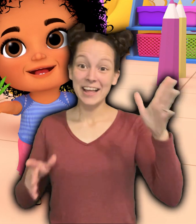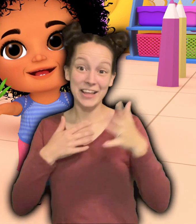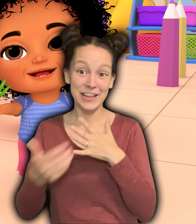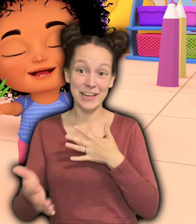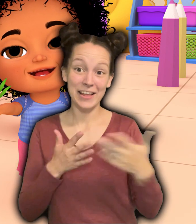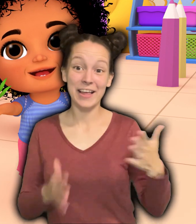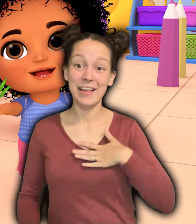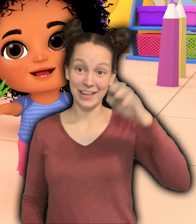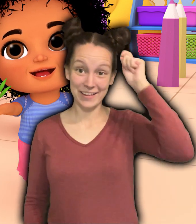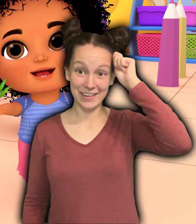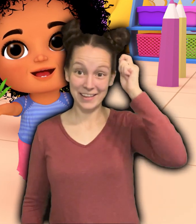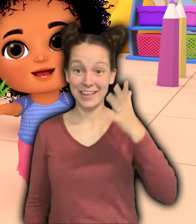of my hair!